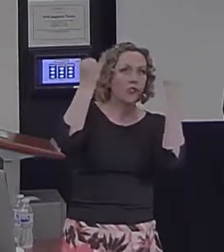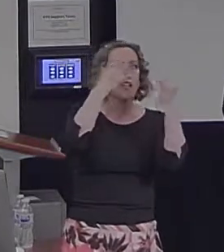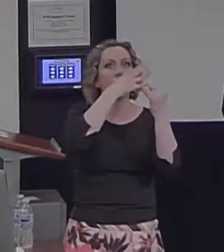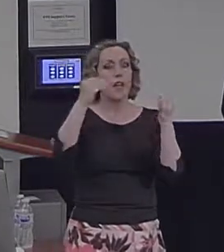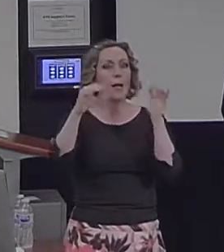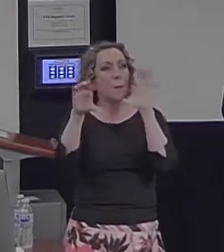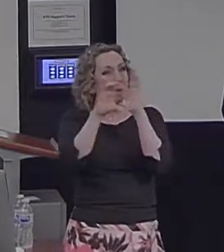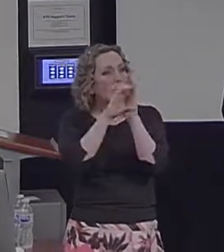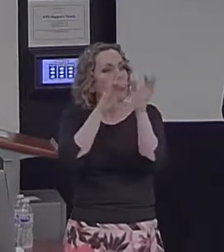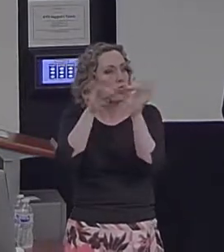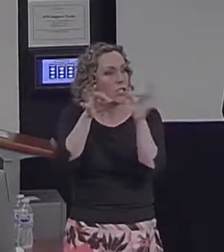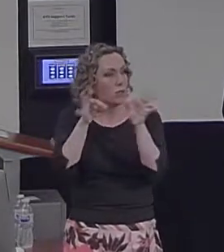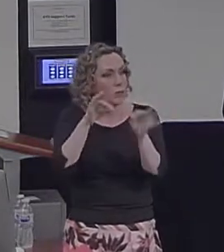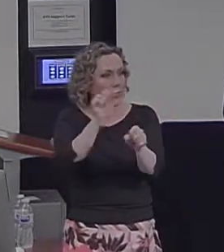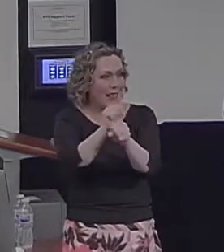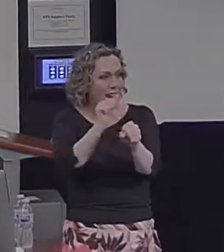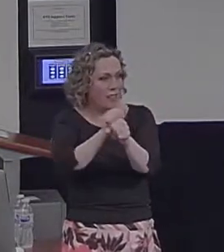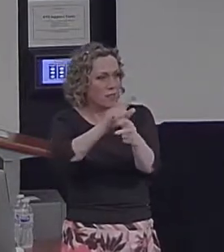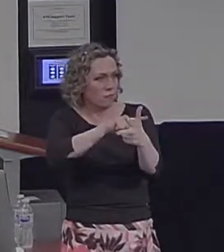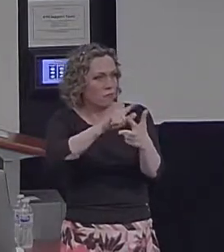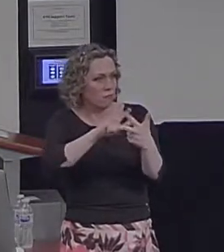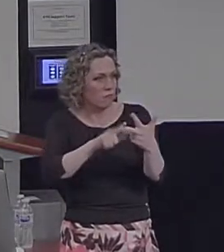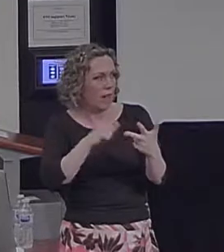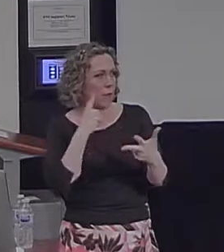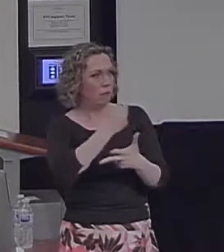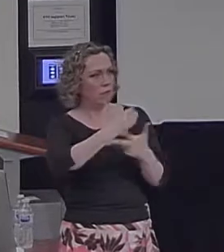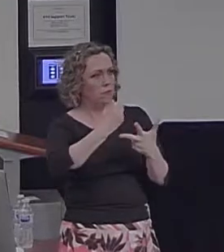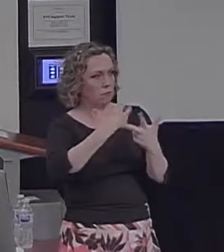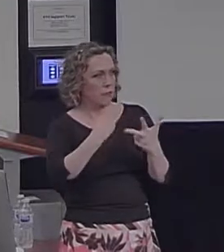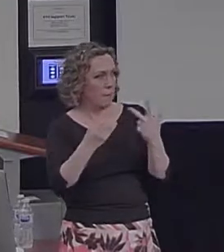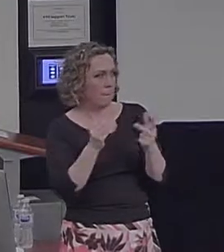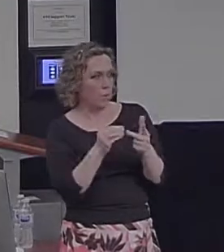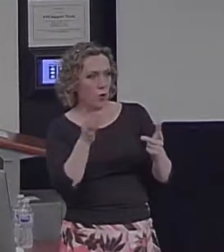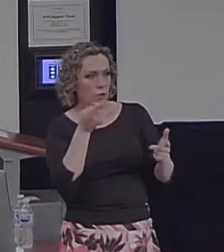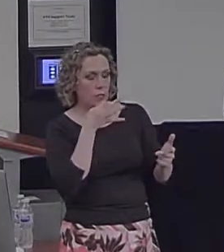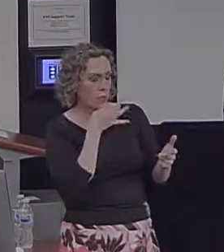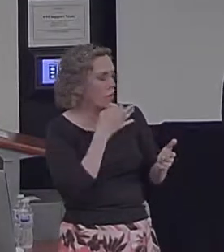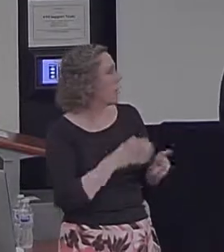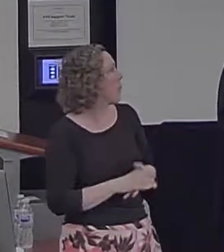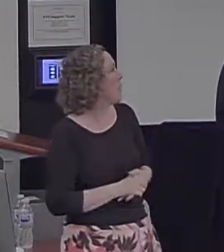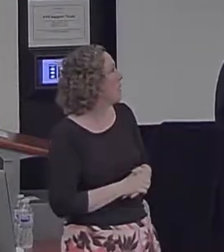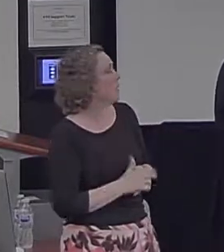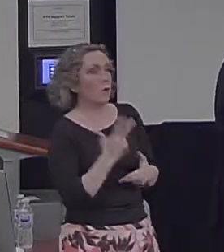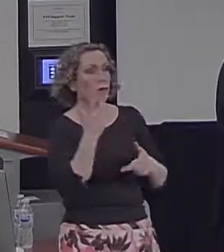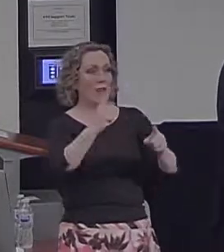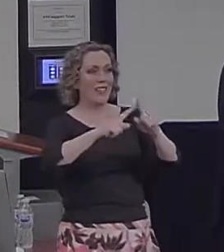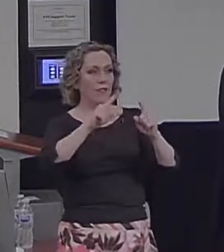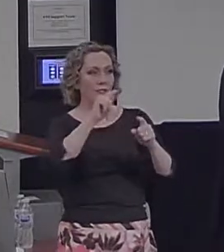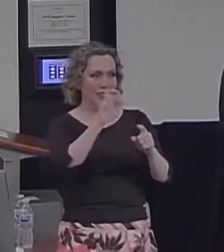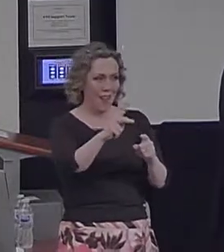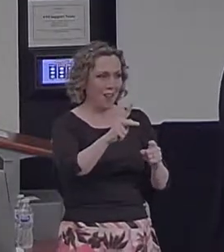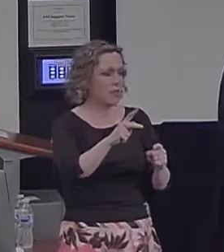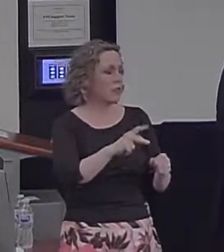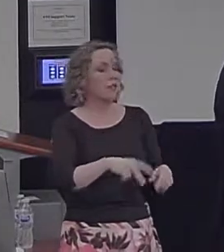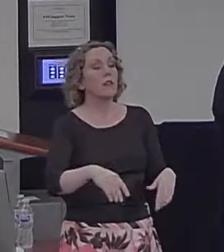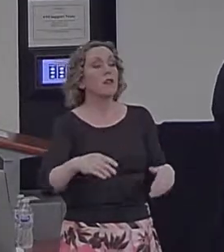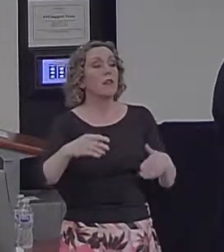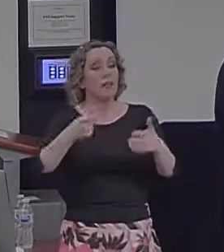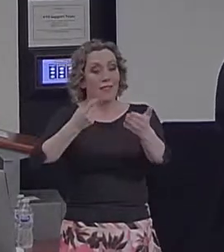description tasks, which I'll tell you more about in a minute. Three different tasks. Then you come back for session two a week later.